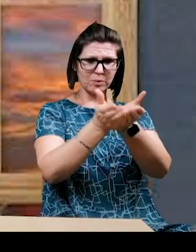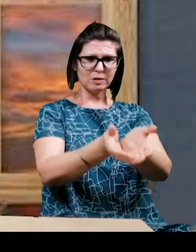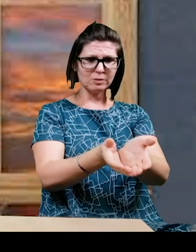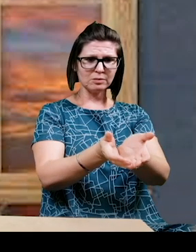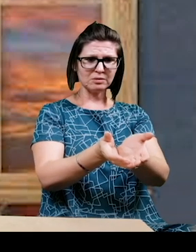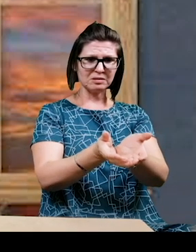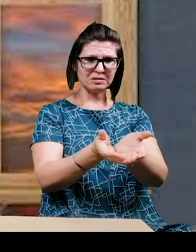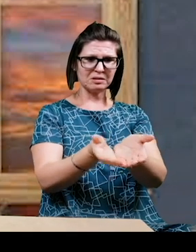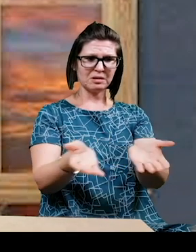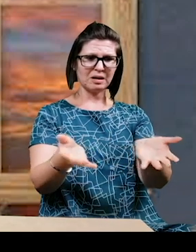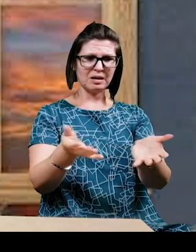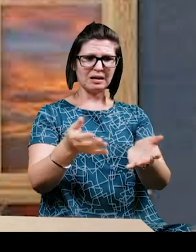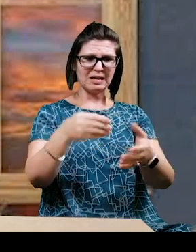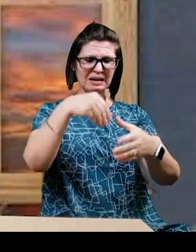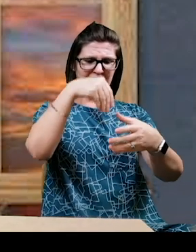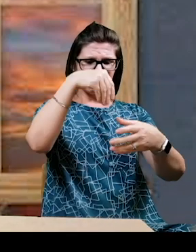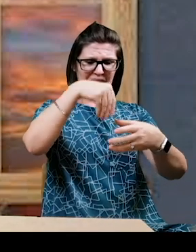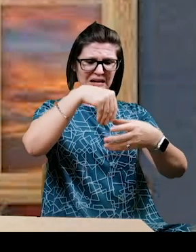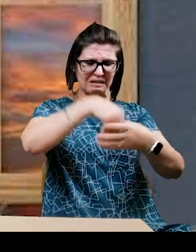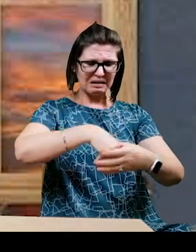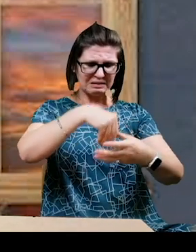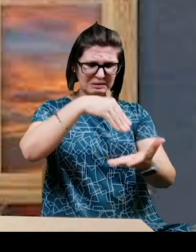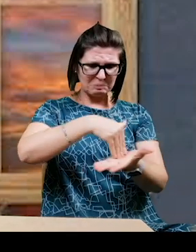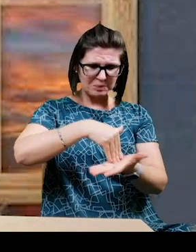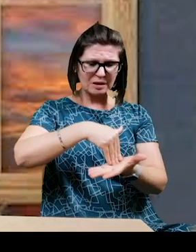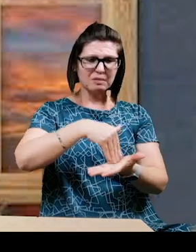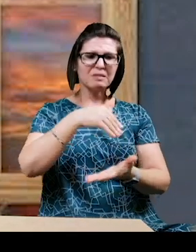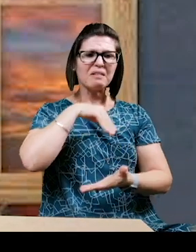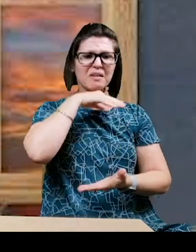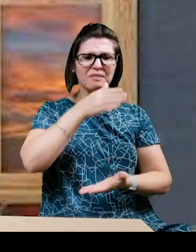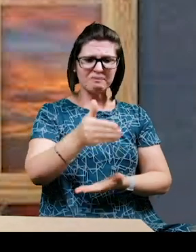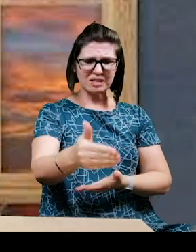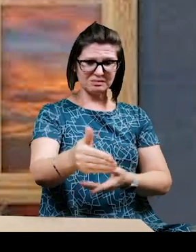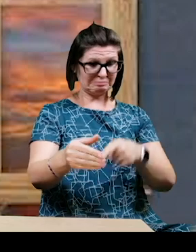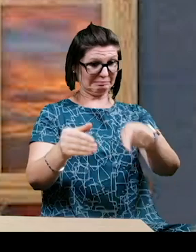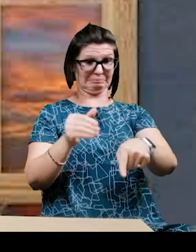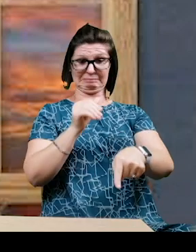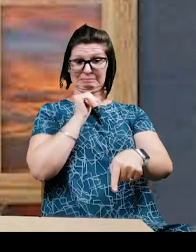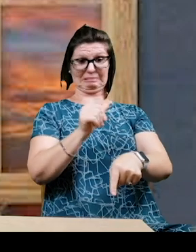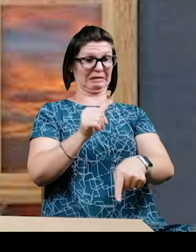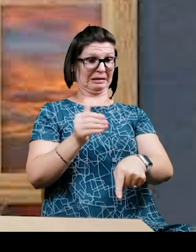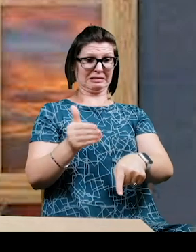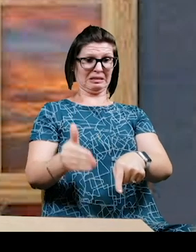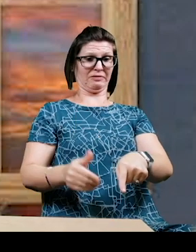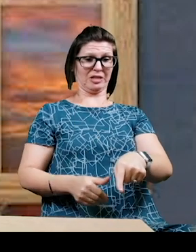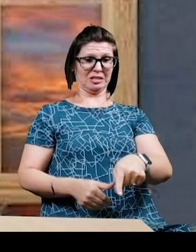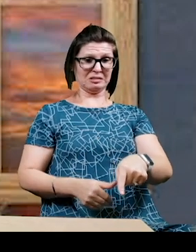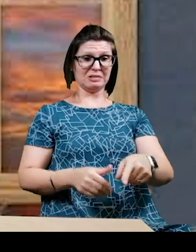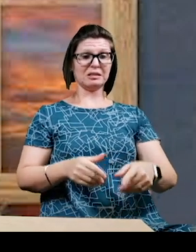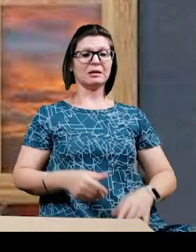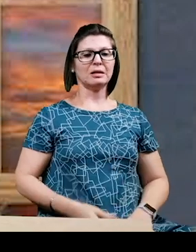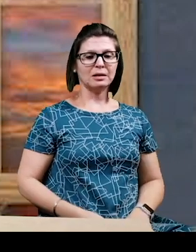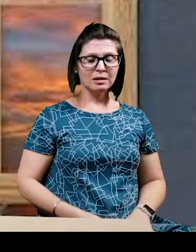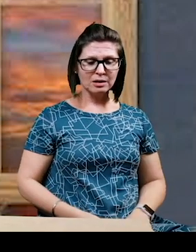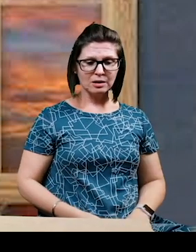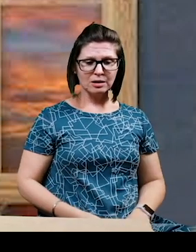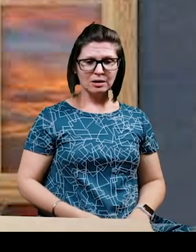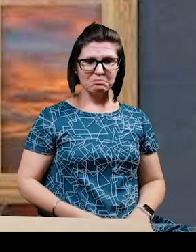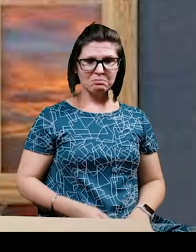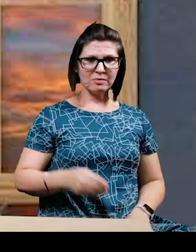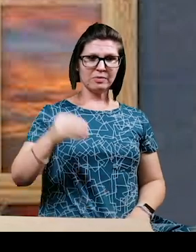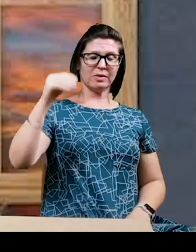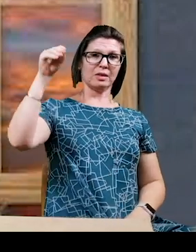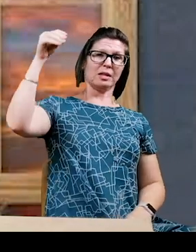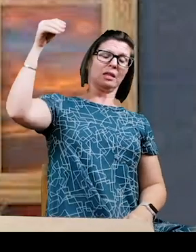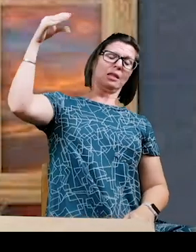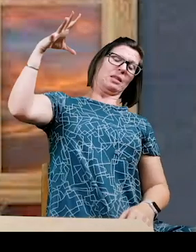Hey, what's this? said a voice. Ain't no fish, said another voice. That's for sure. The light